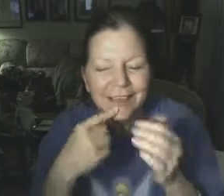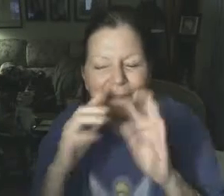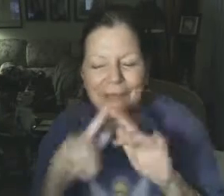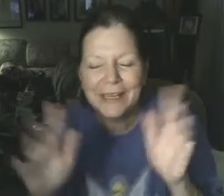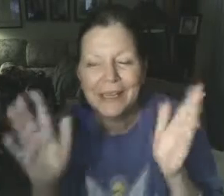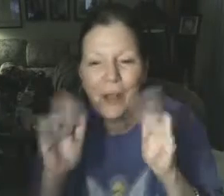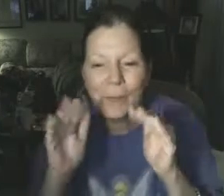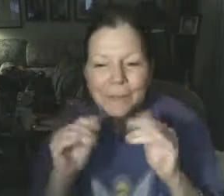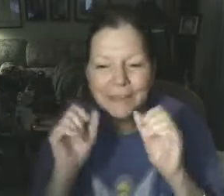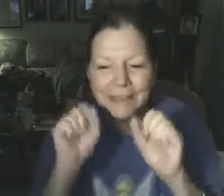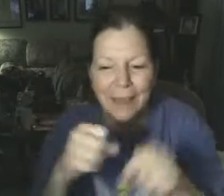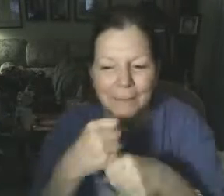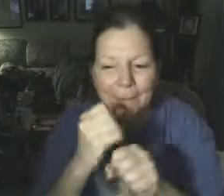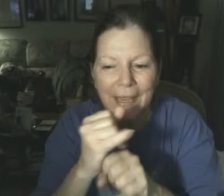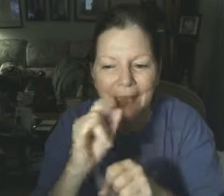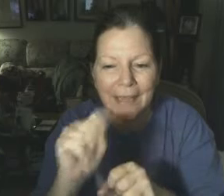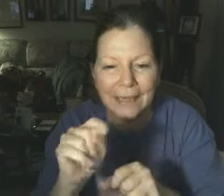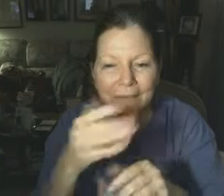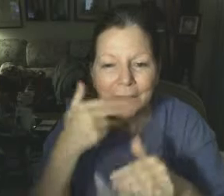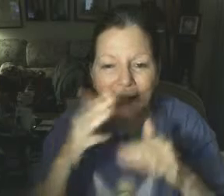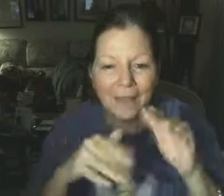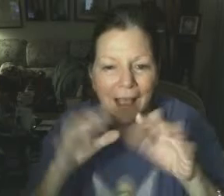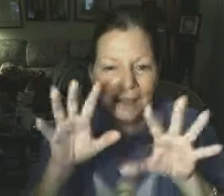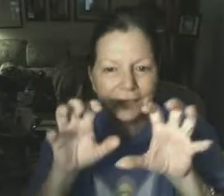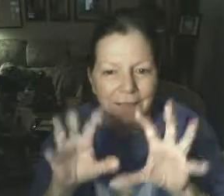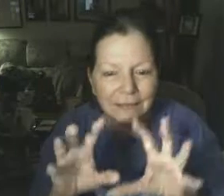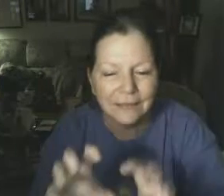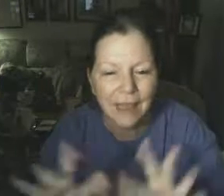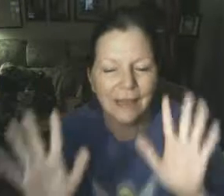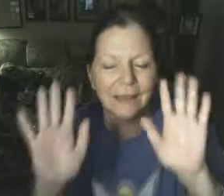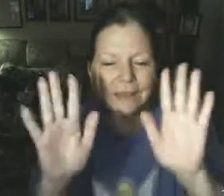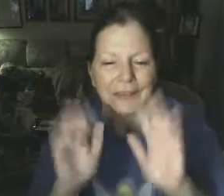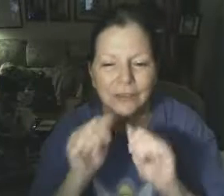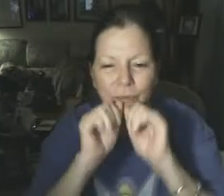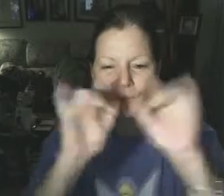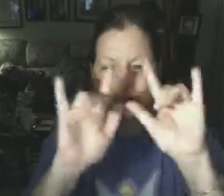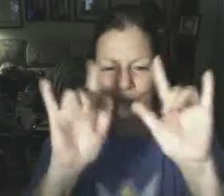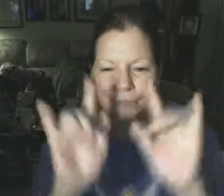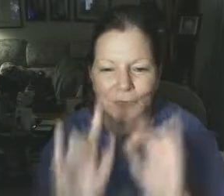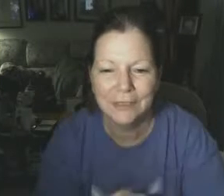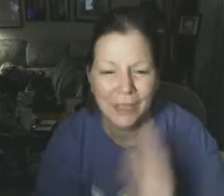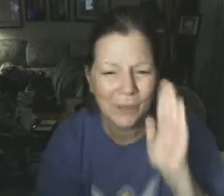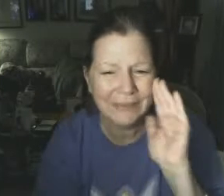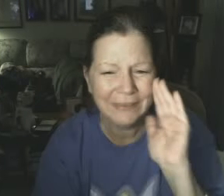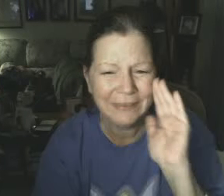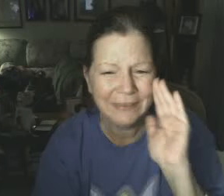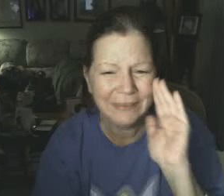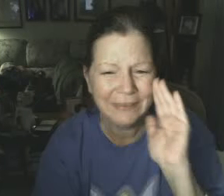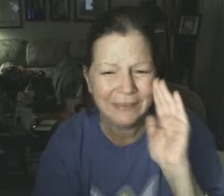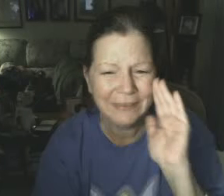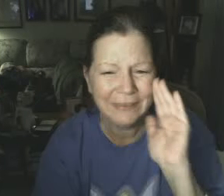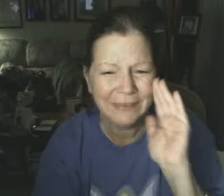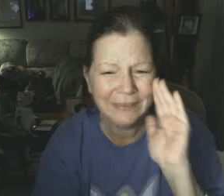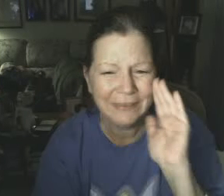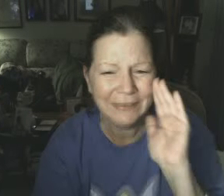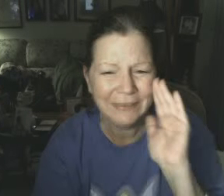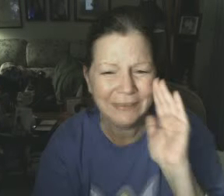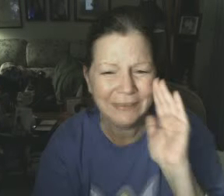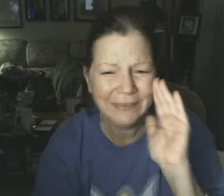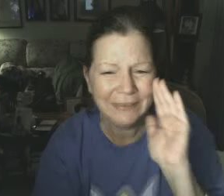vote for the people of my district. And your fellow Republicans are saying a vote for this health care bill is a vote not to be re